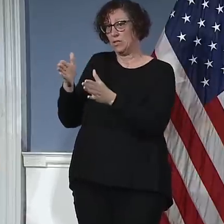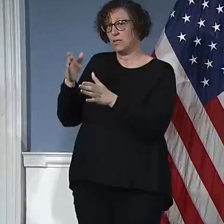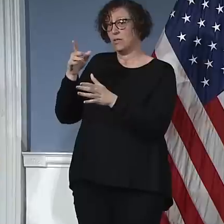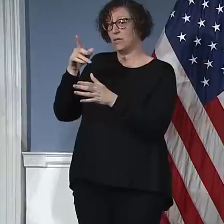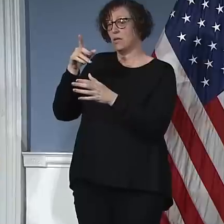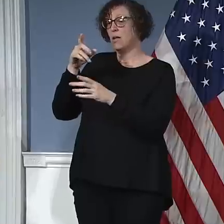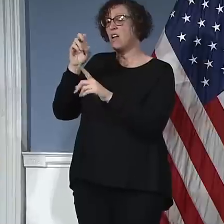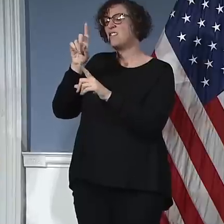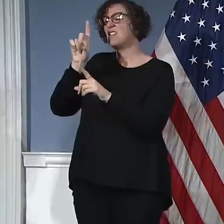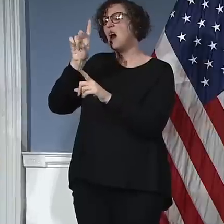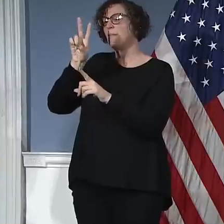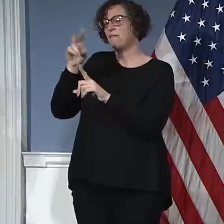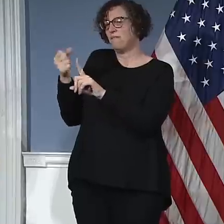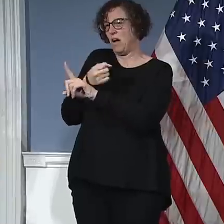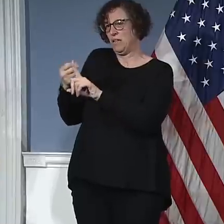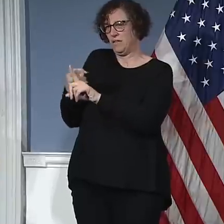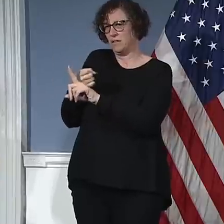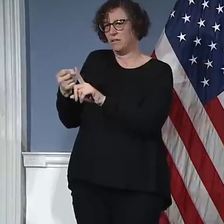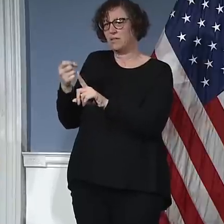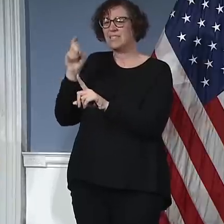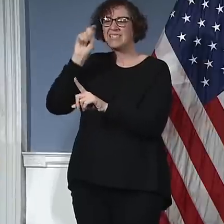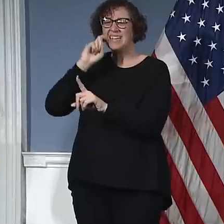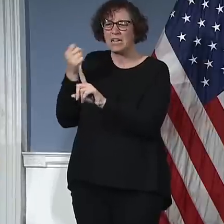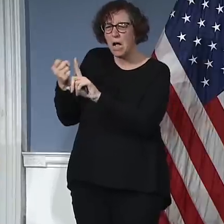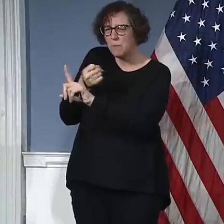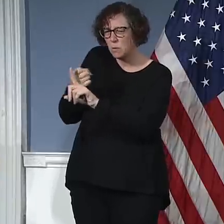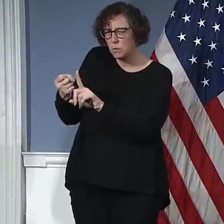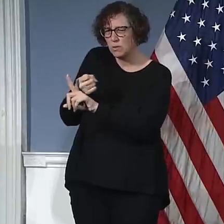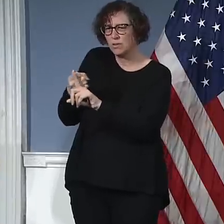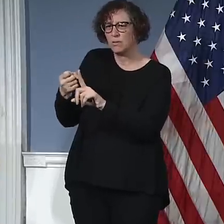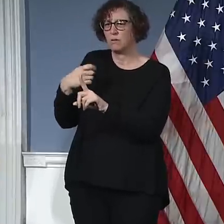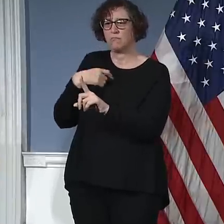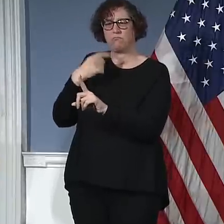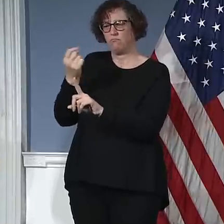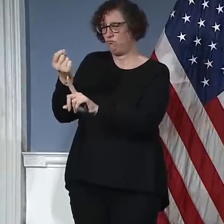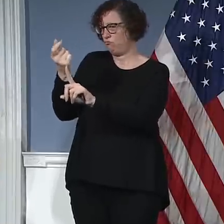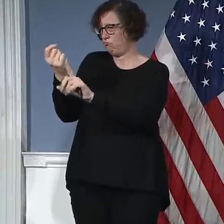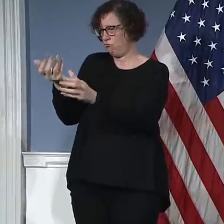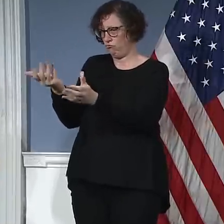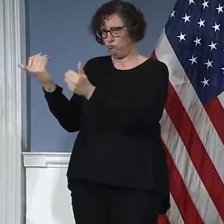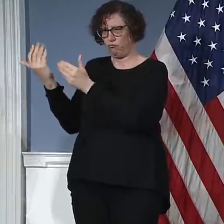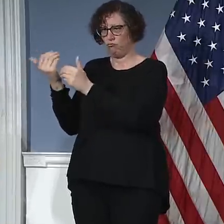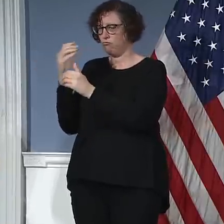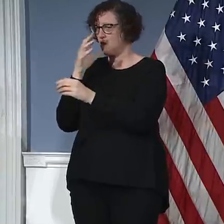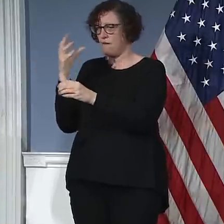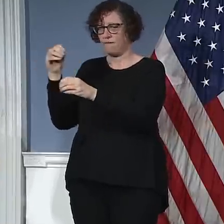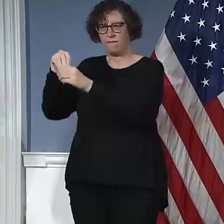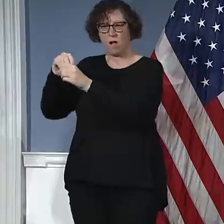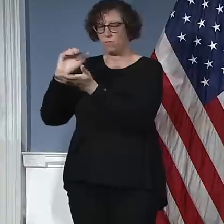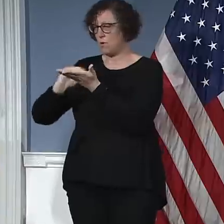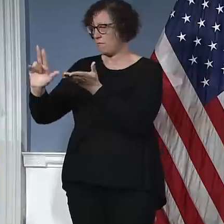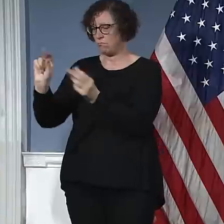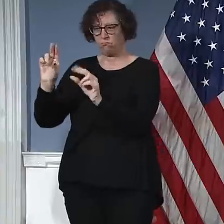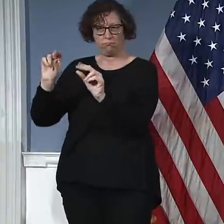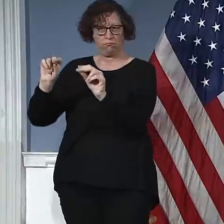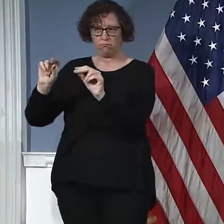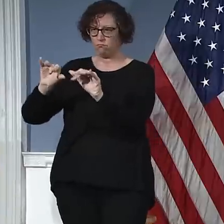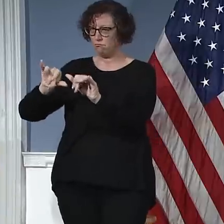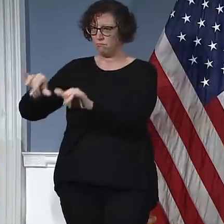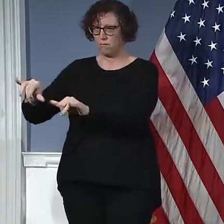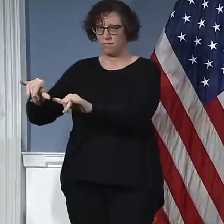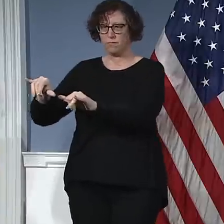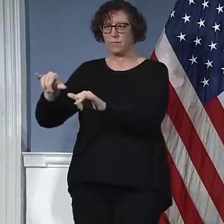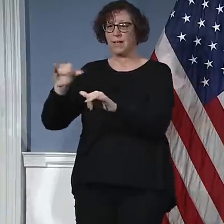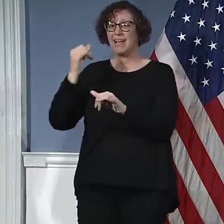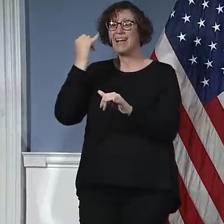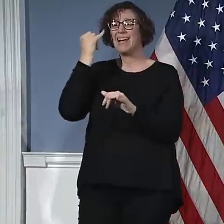and anyone who, for other legal reasons and other factors in the criminal justice system, there was a